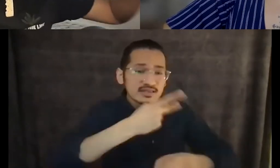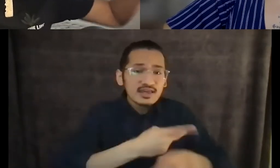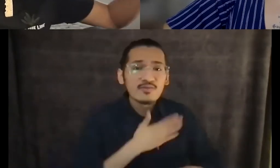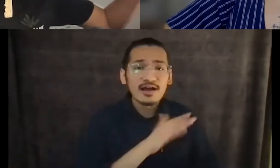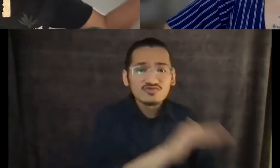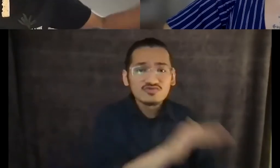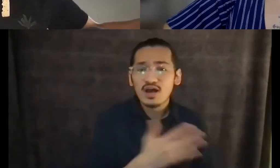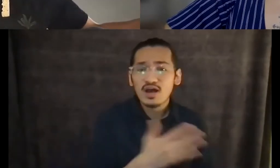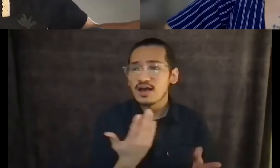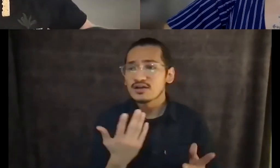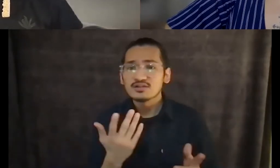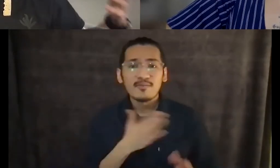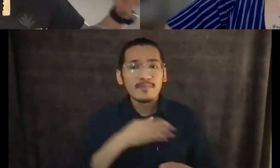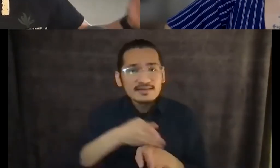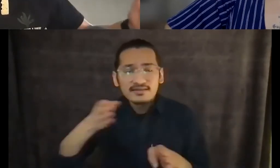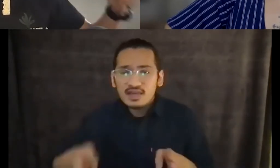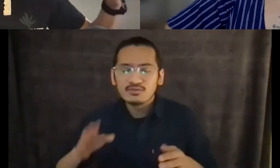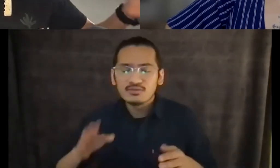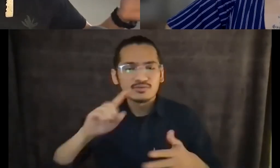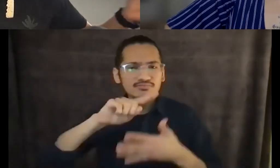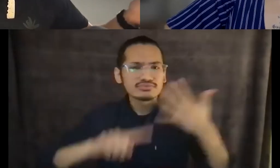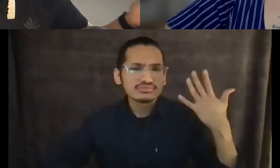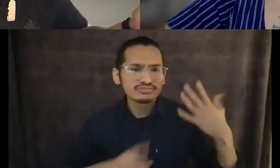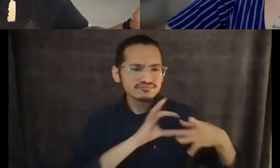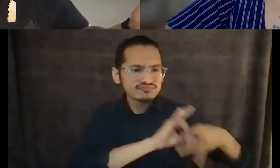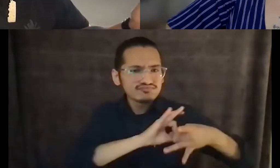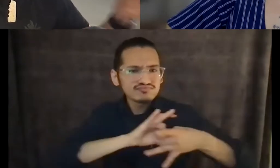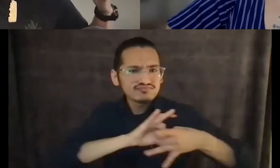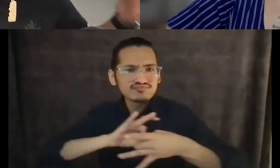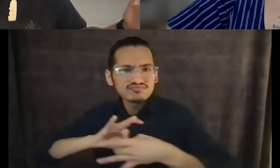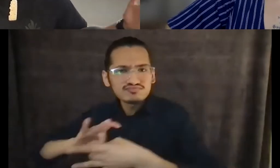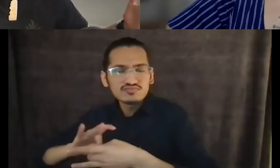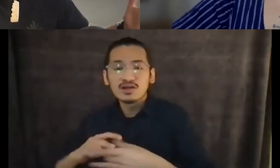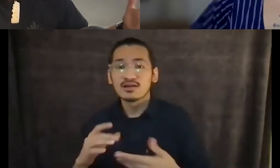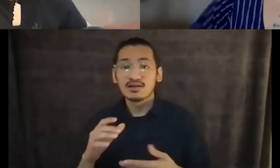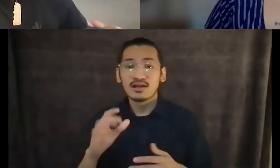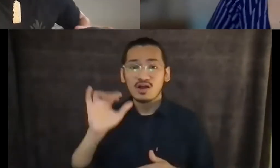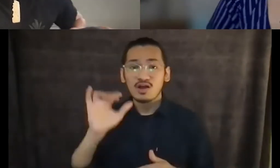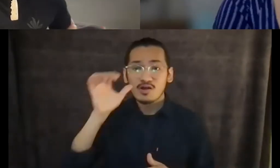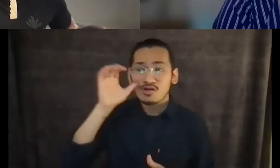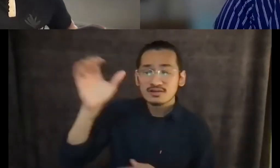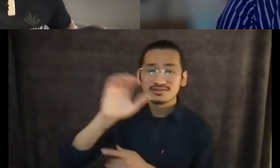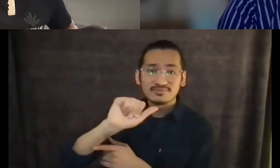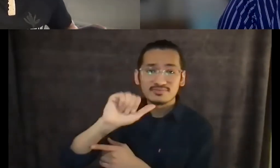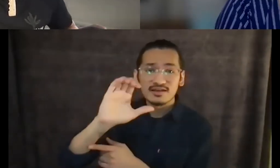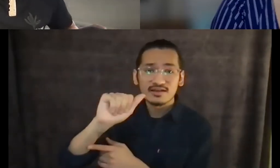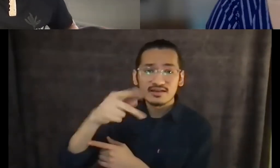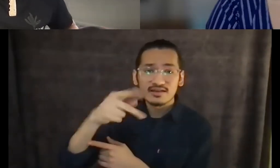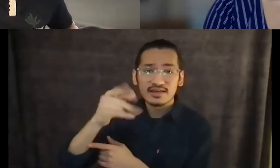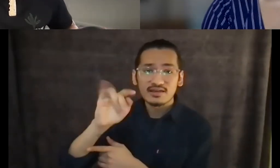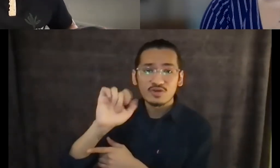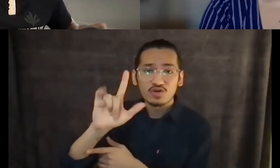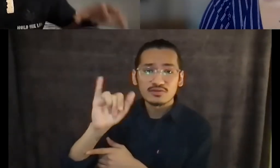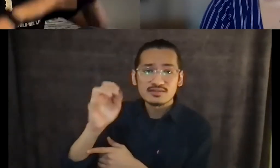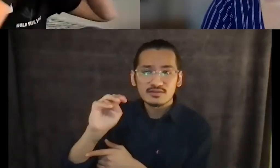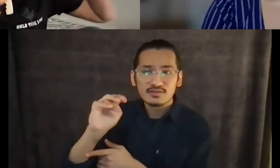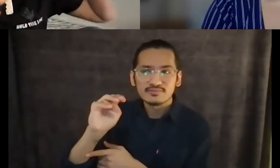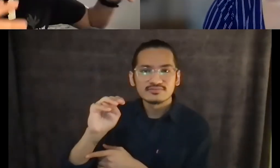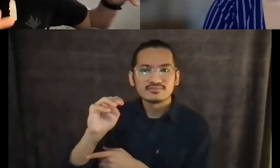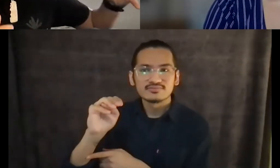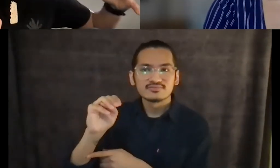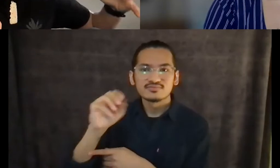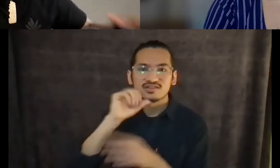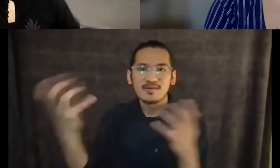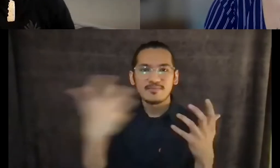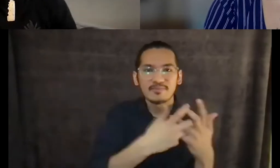capitalism cannot account for that because it doesn't know like how to charge you rent in that system. Um, and so like that